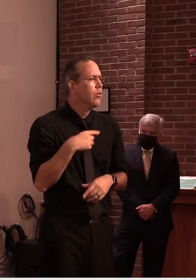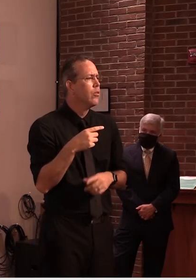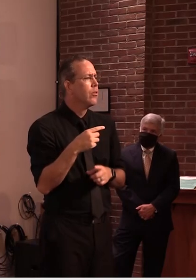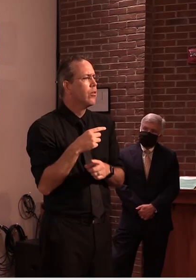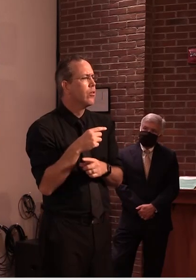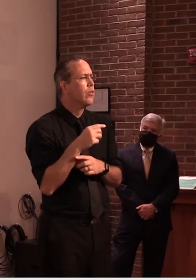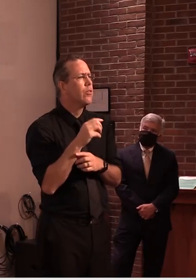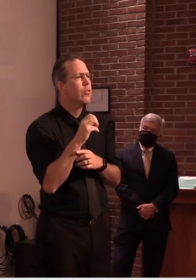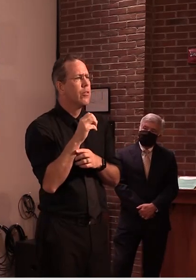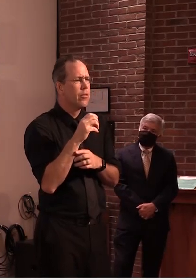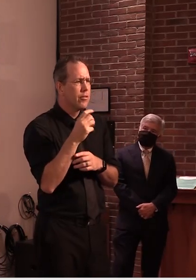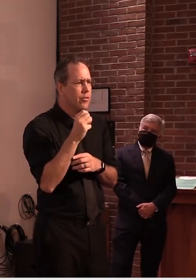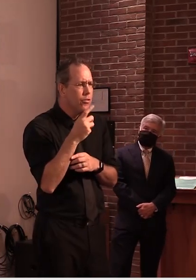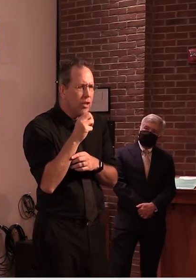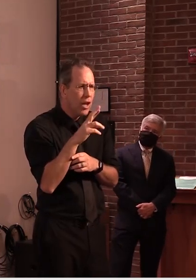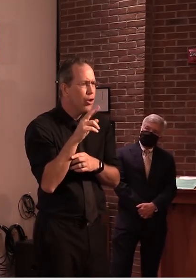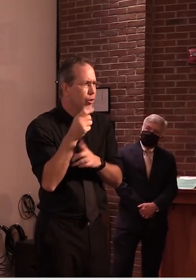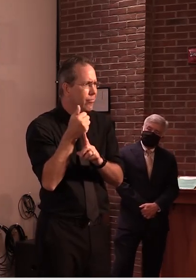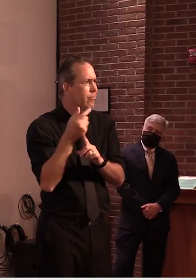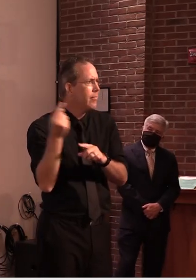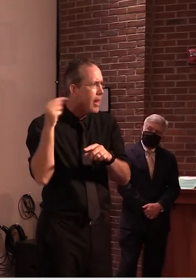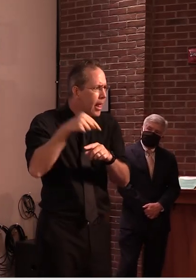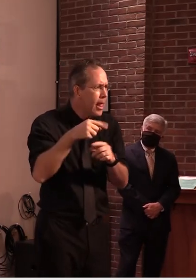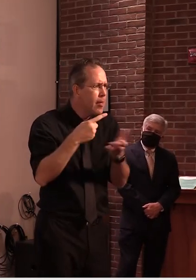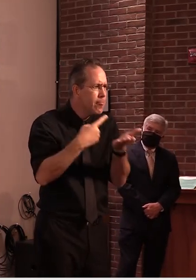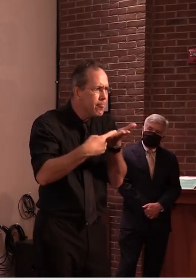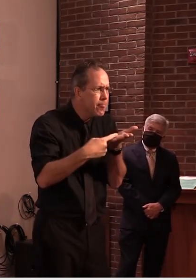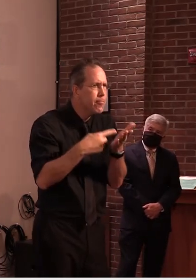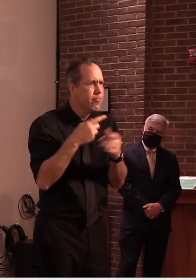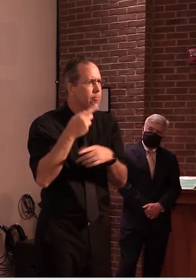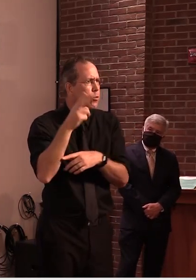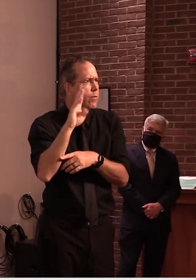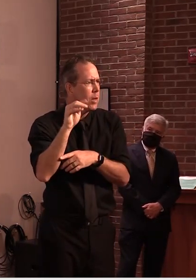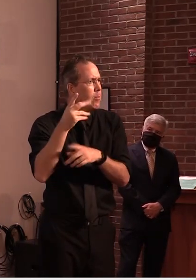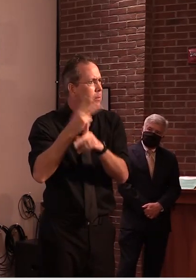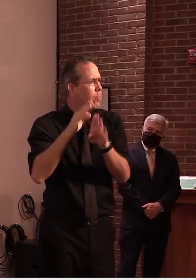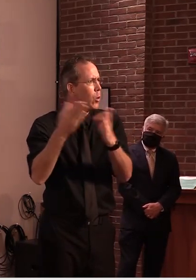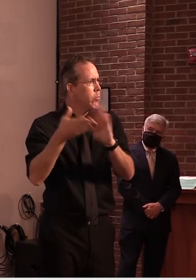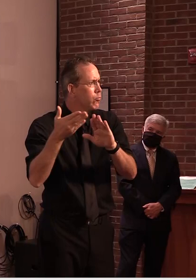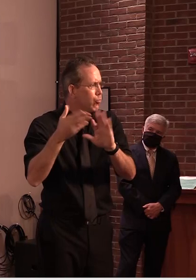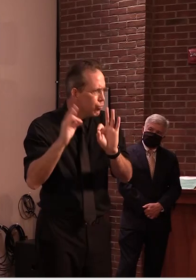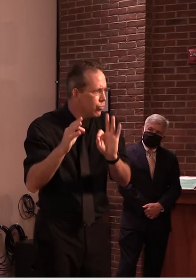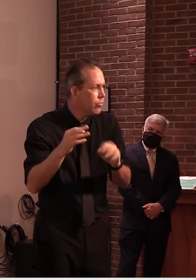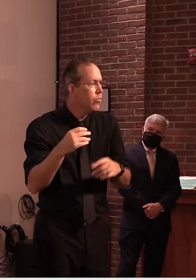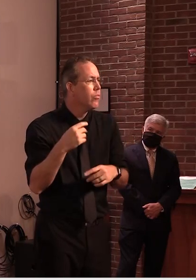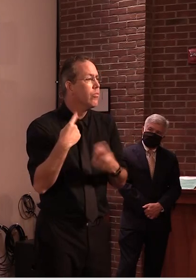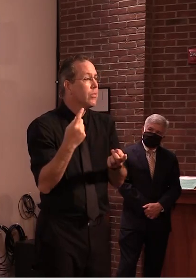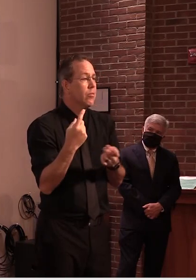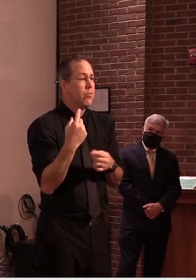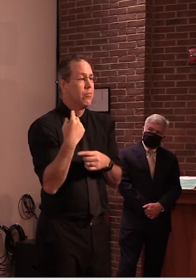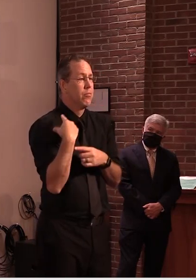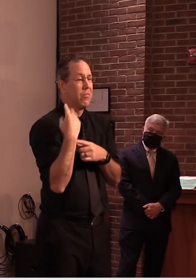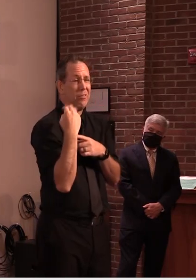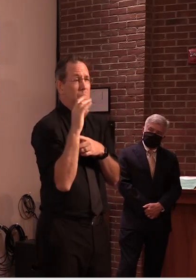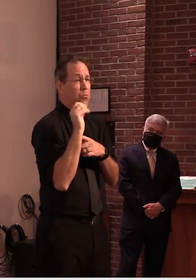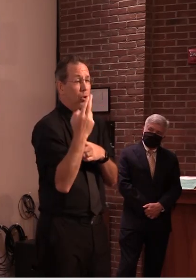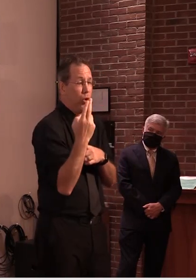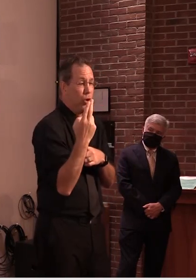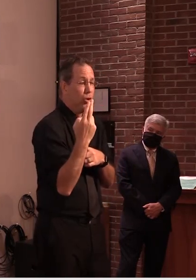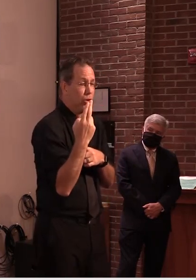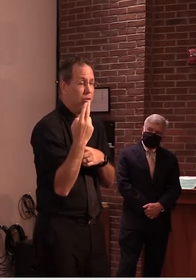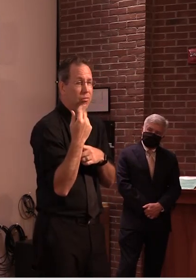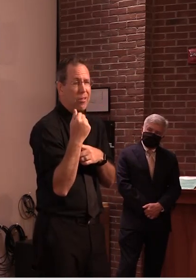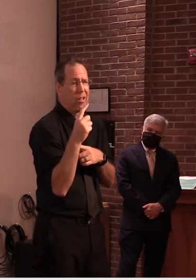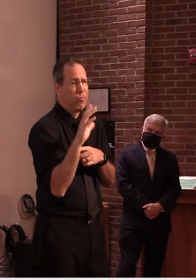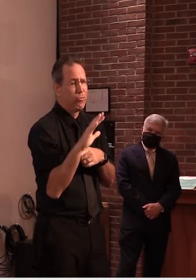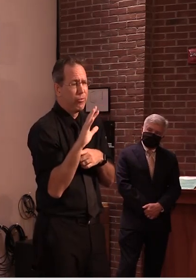since late march or early april all of the campuses around the state of vermont have been meeting with myself and